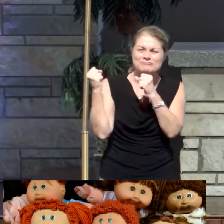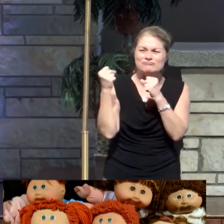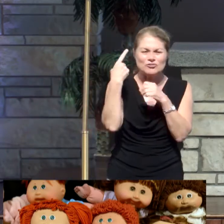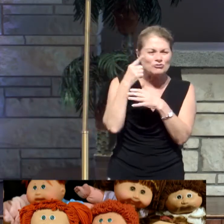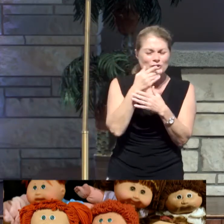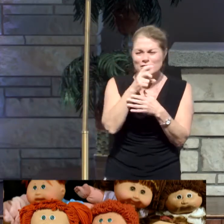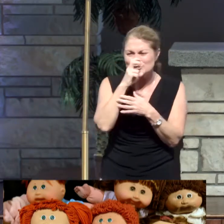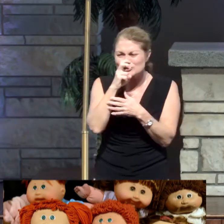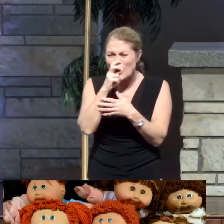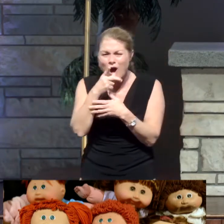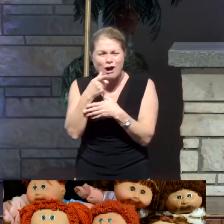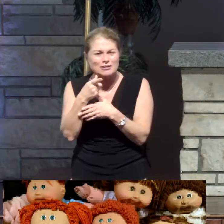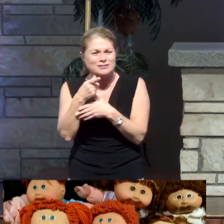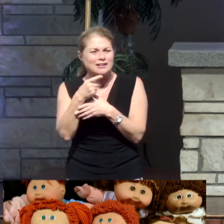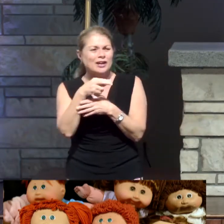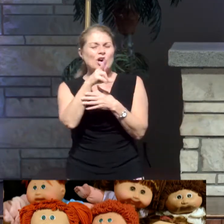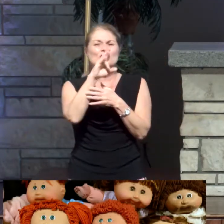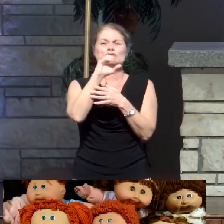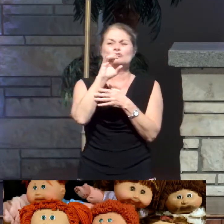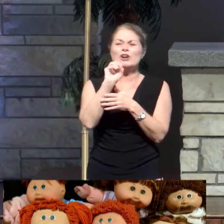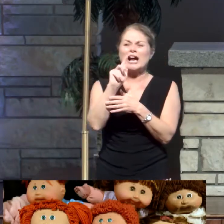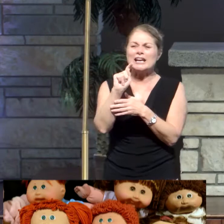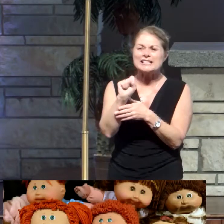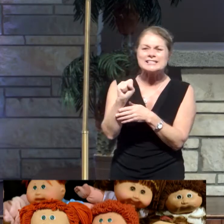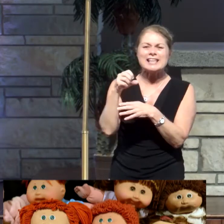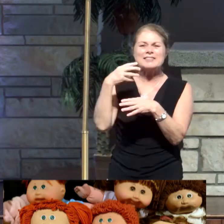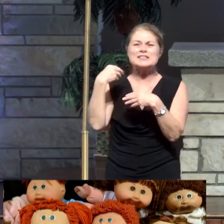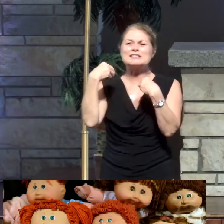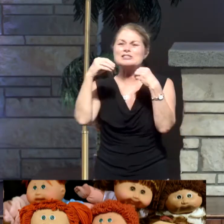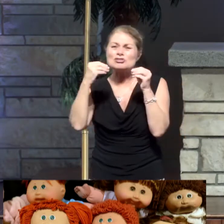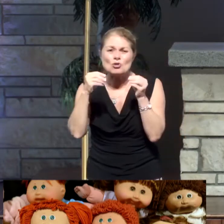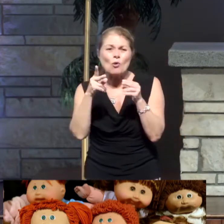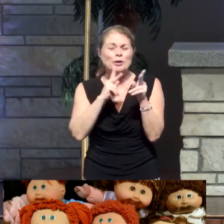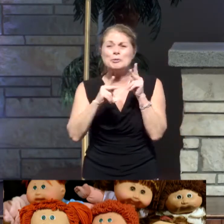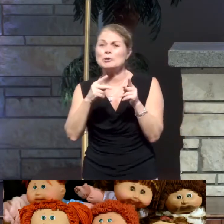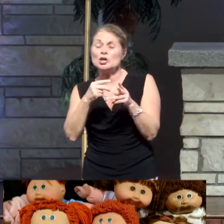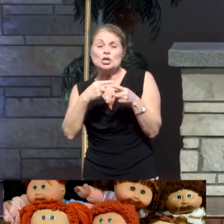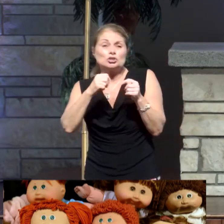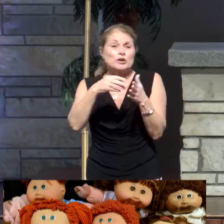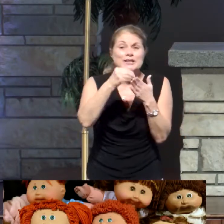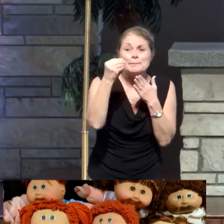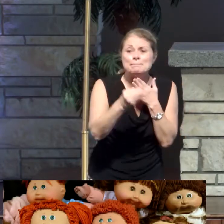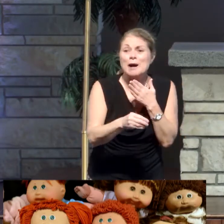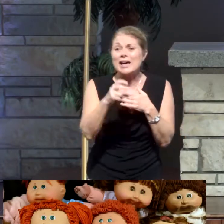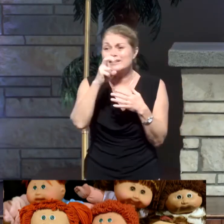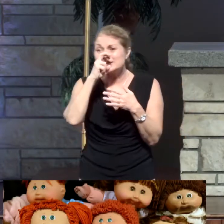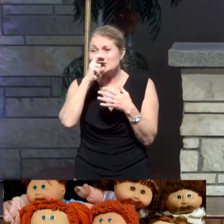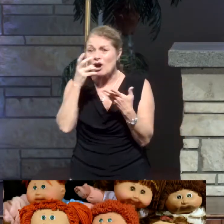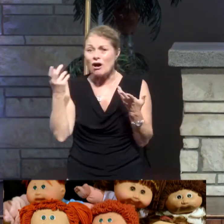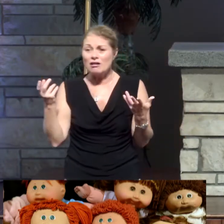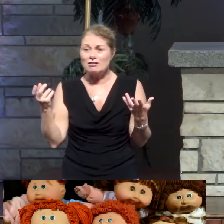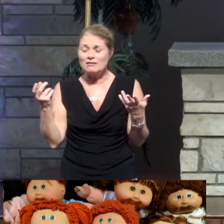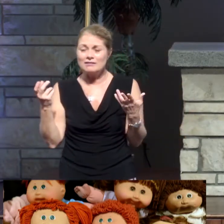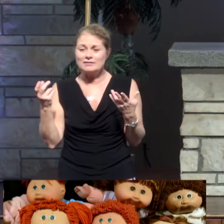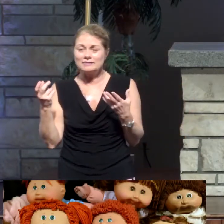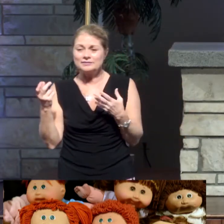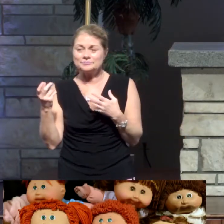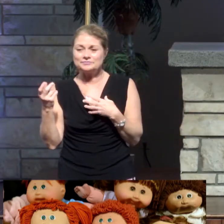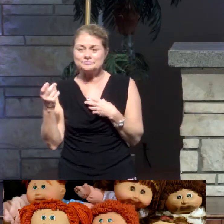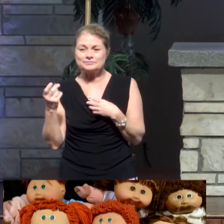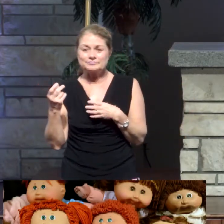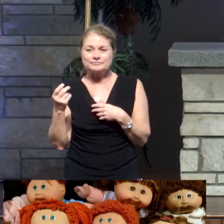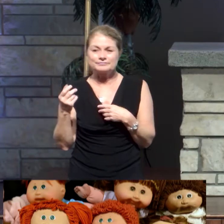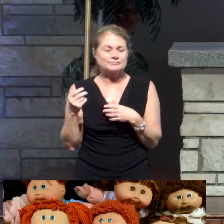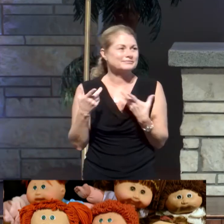riots in the local Walmart store. Everybody trying to get hold of a Cabbage Patch doll. And now you can buy them $20